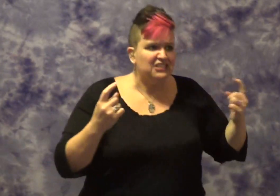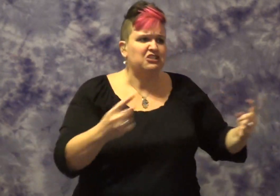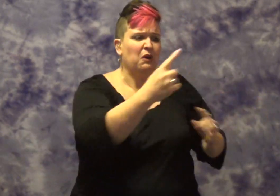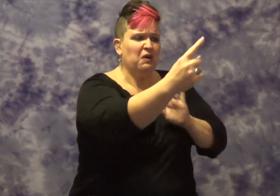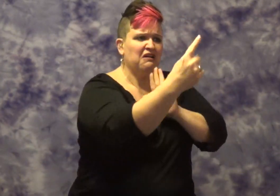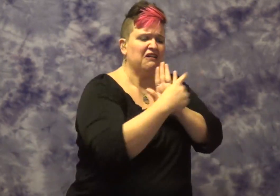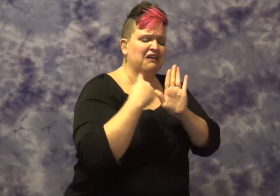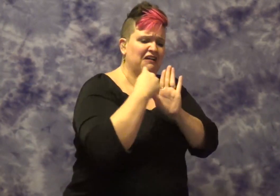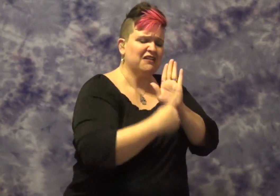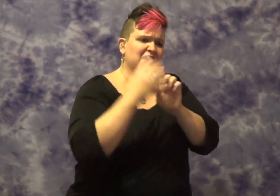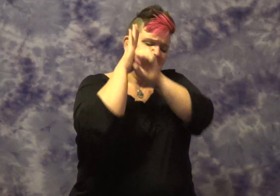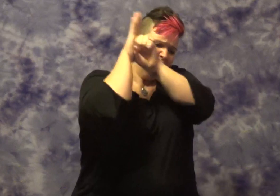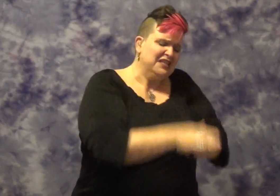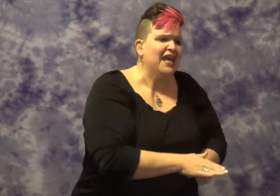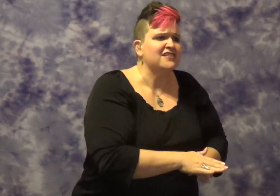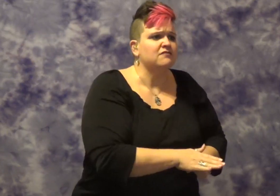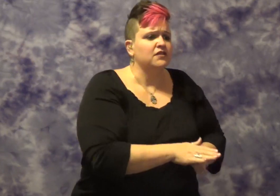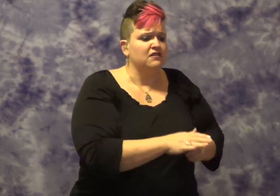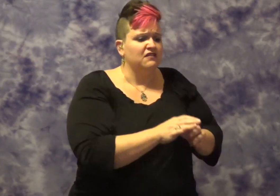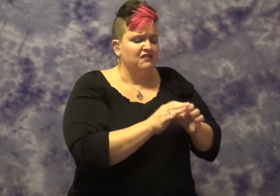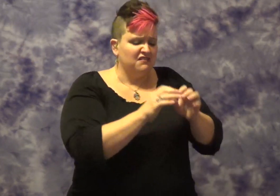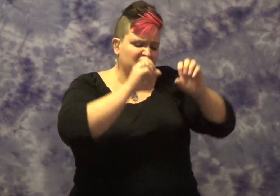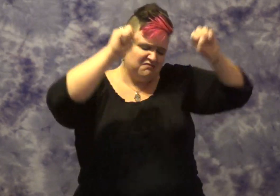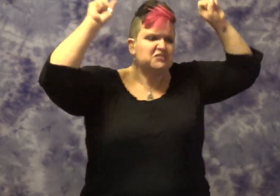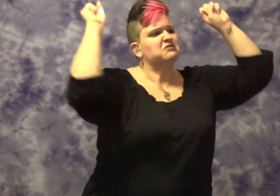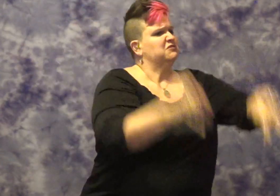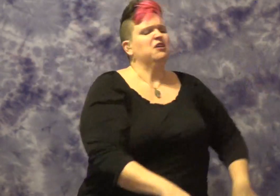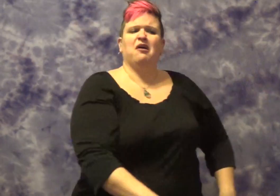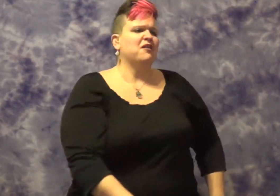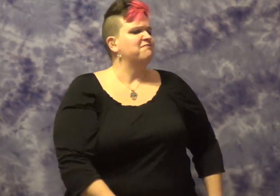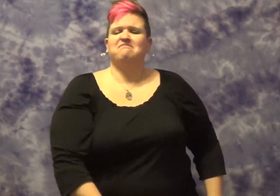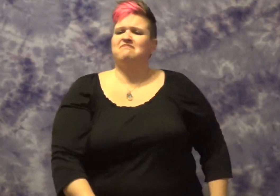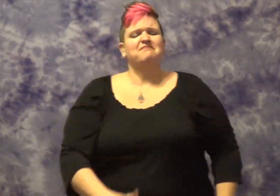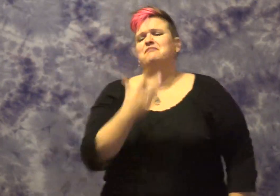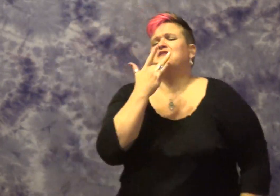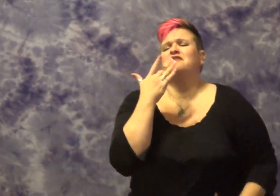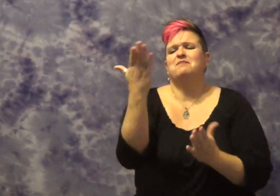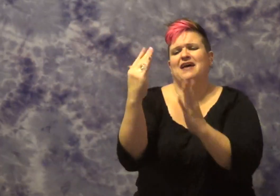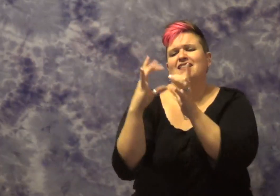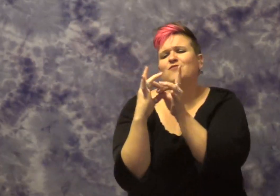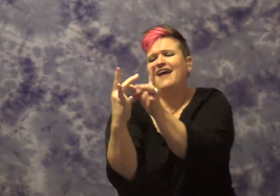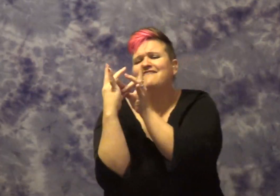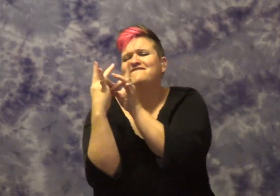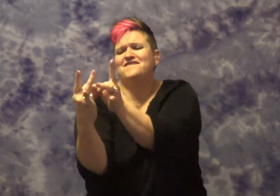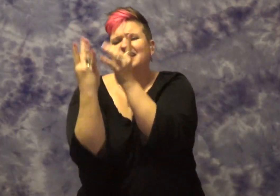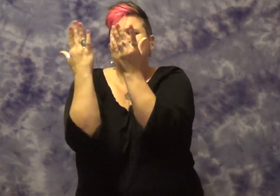knife Offer me that deathless death of good God, let me give you my life